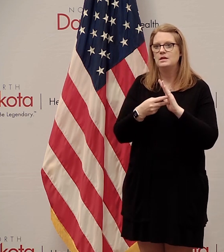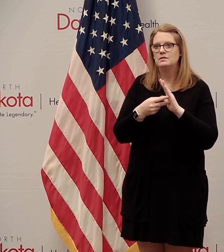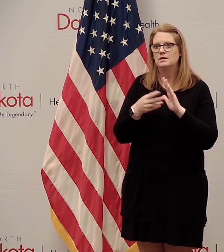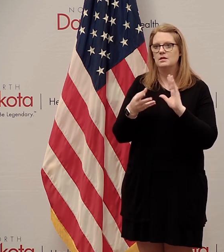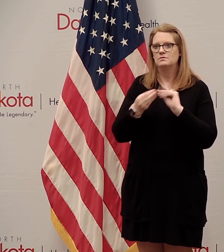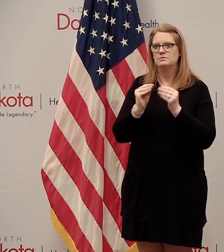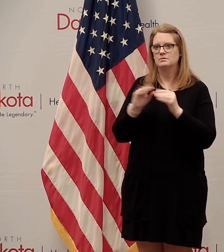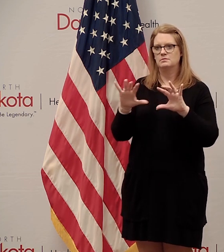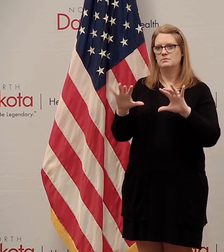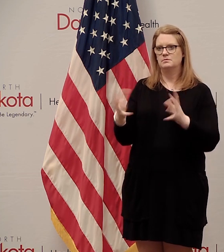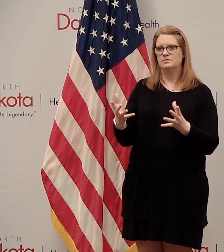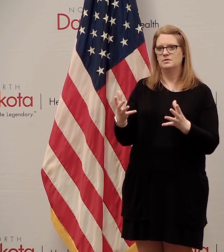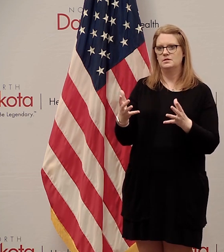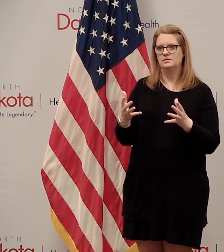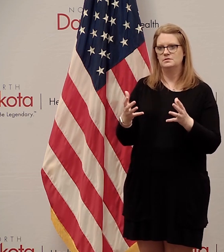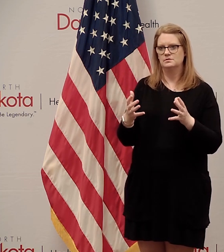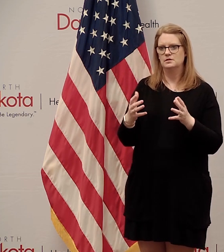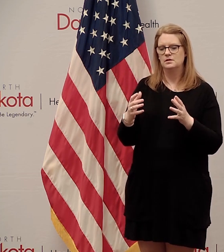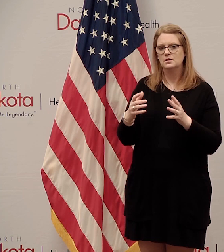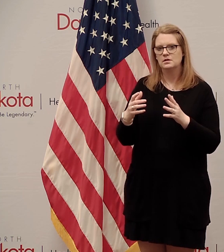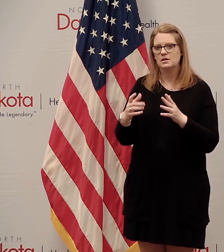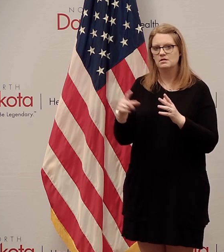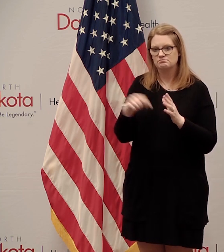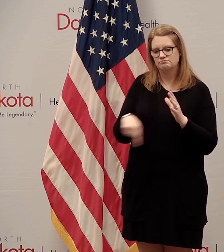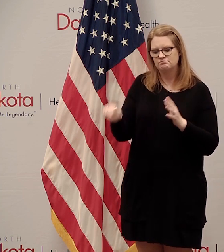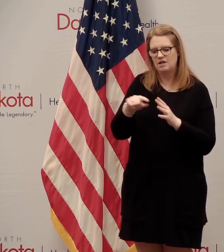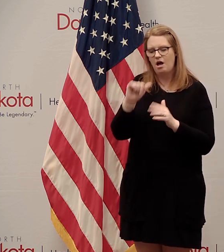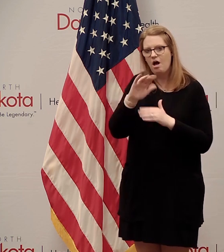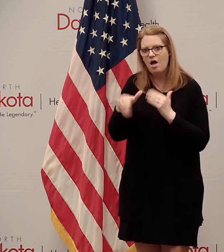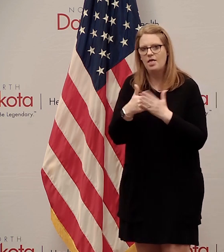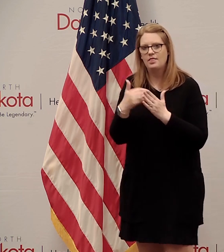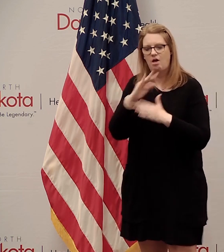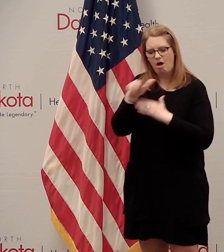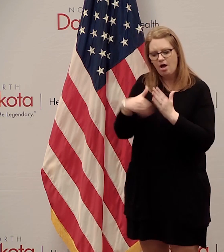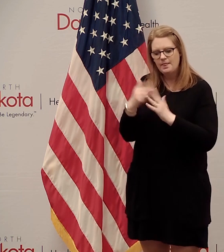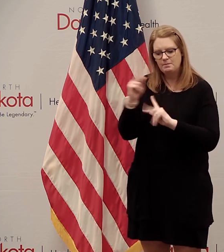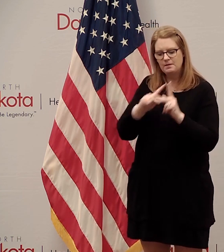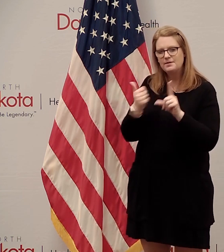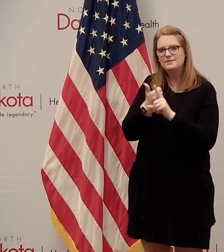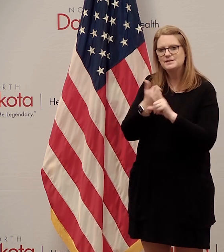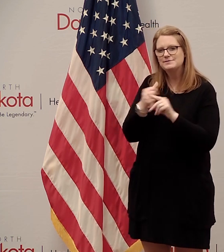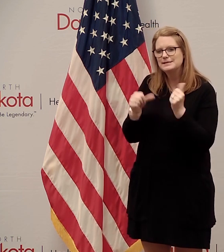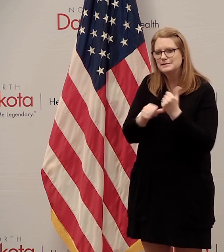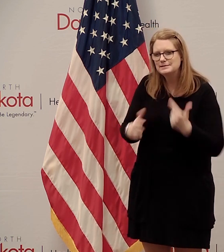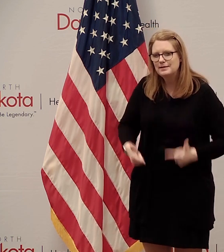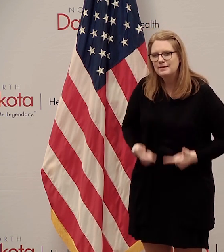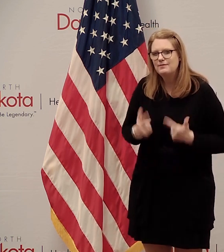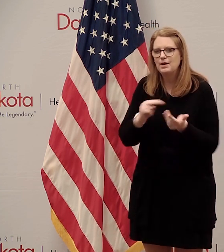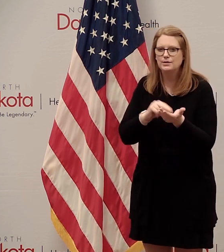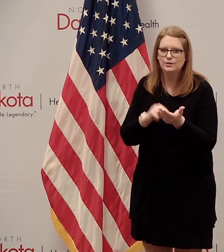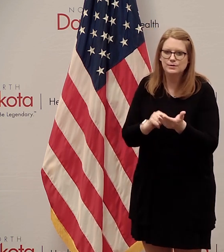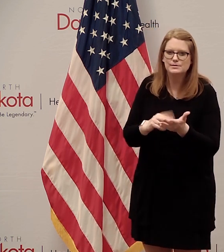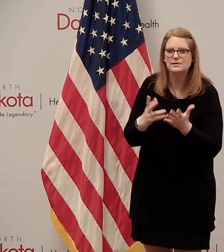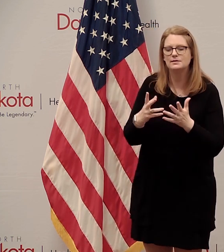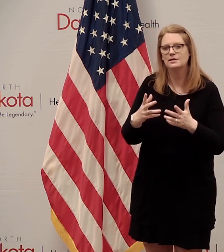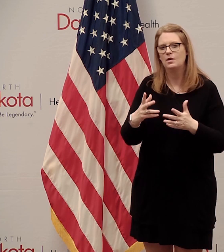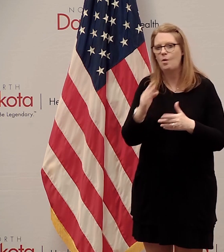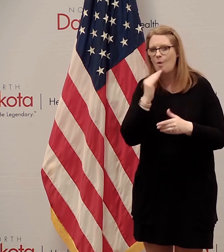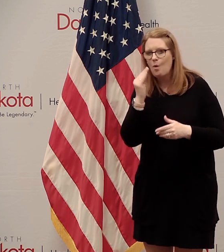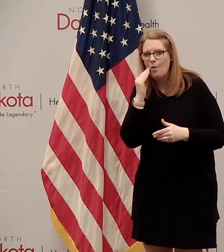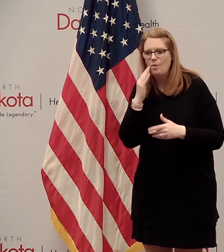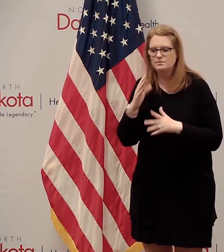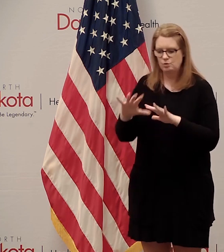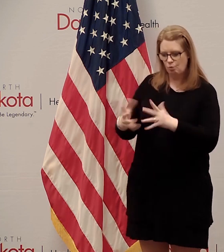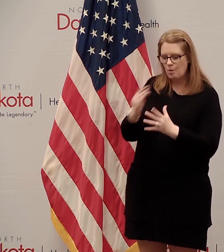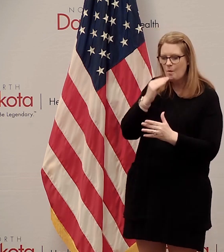all of those individuals in skilled nursing facilities and assisted living facilities as well as those in group homes those with developmental disabilities